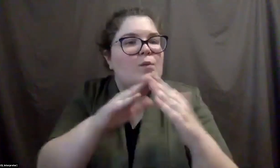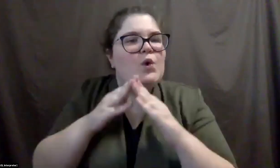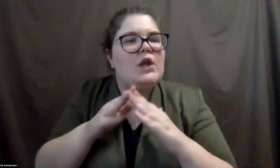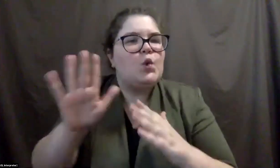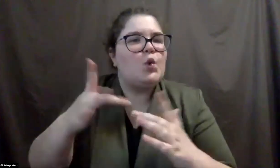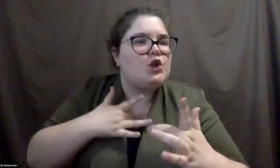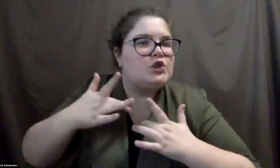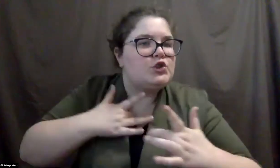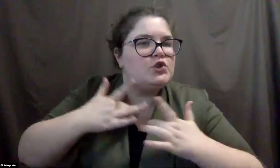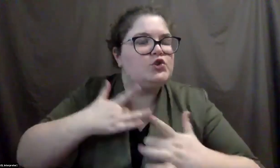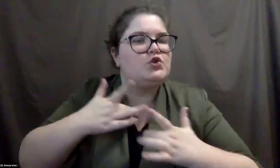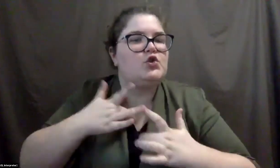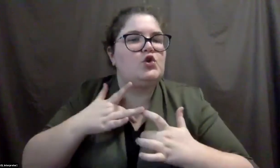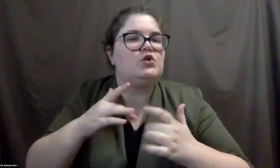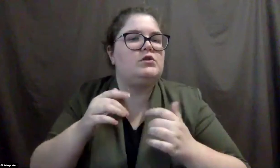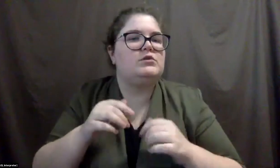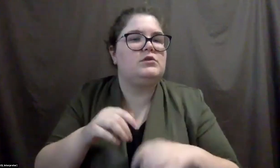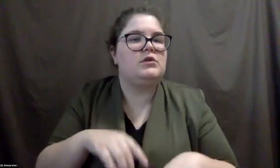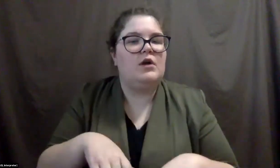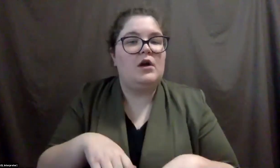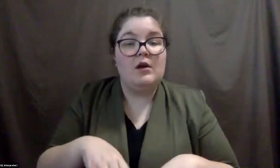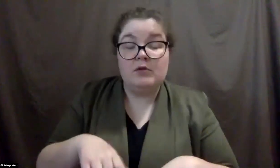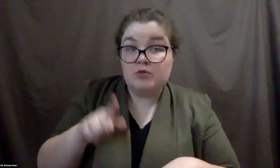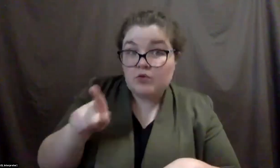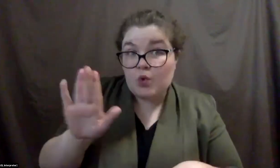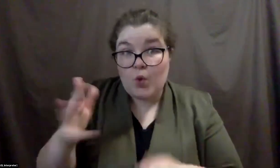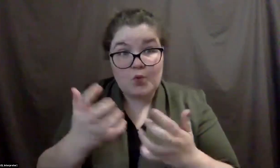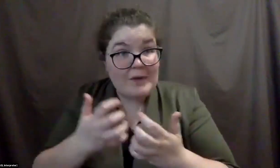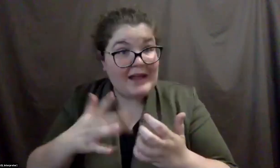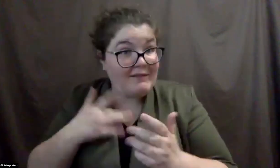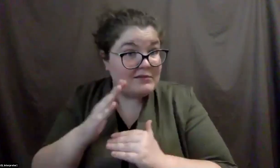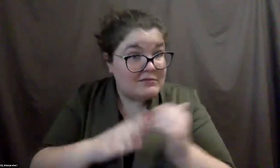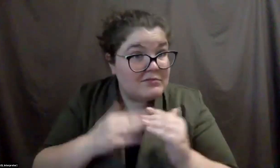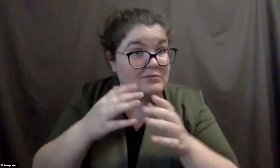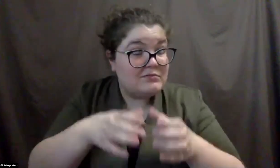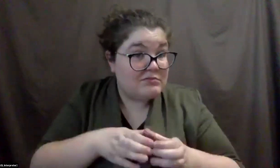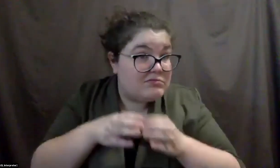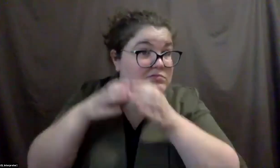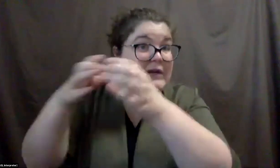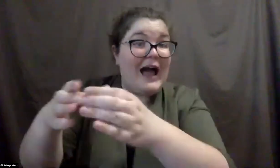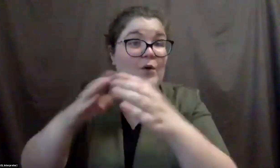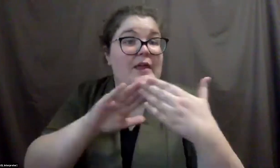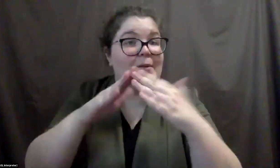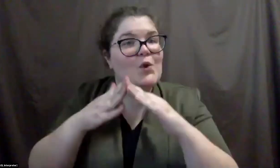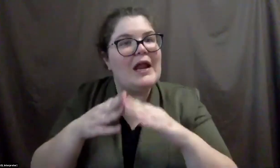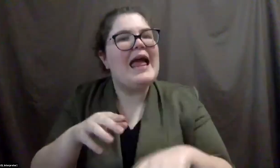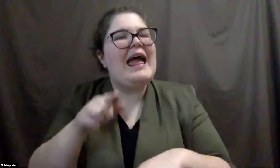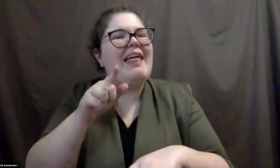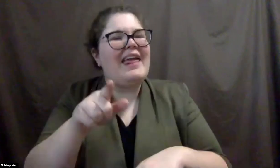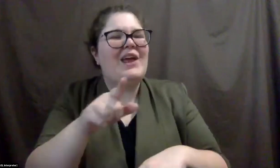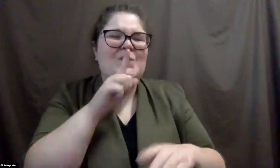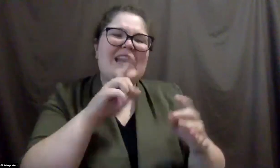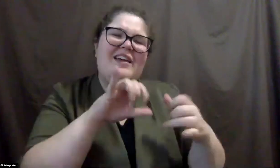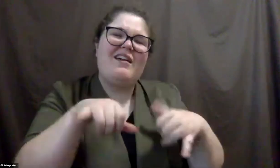with your, um, housemates and, you know, they're, they gave pretty common, um,